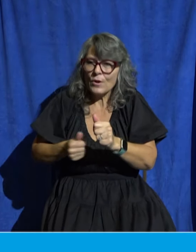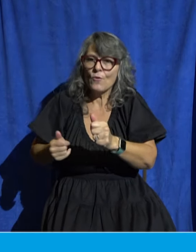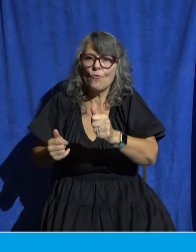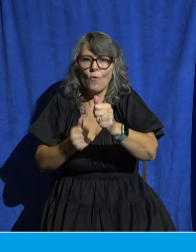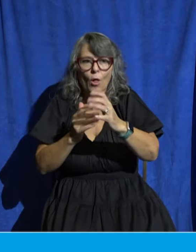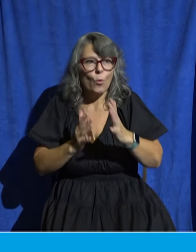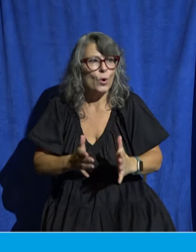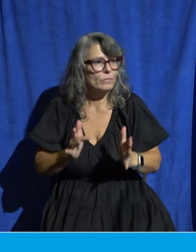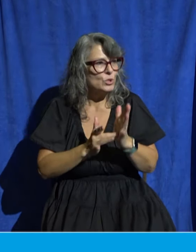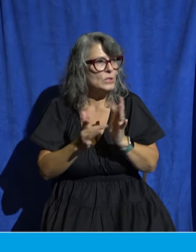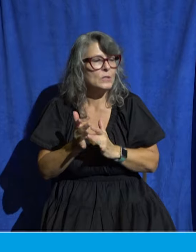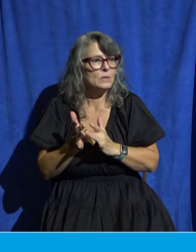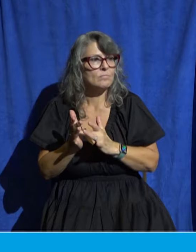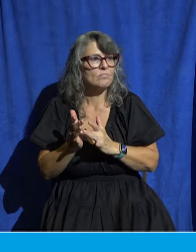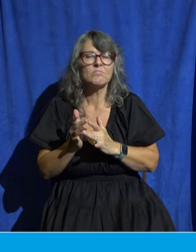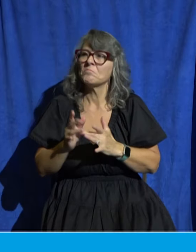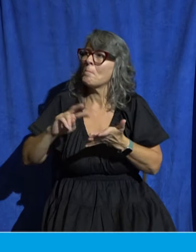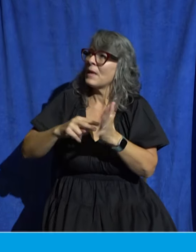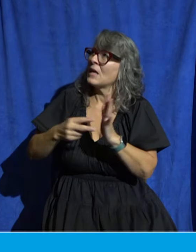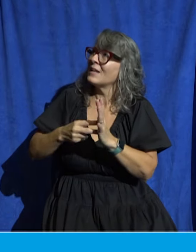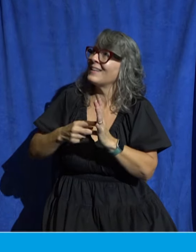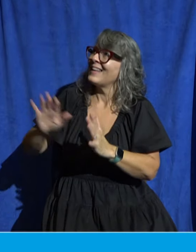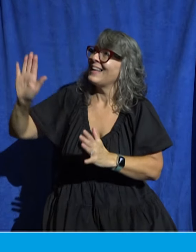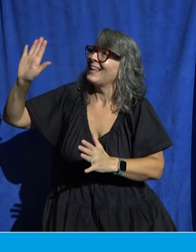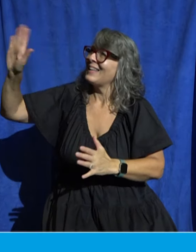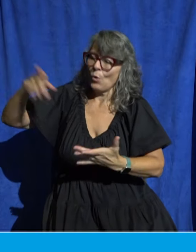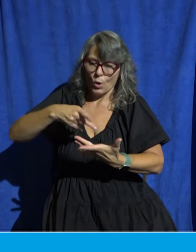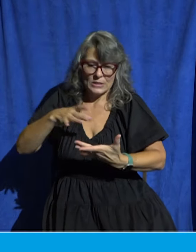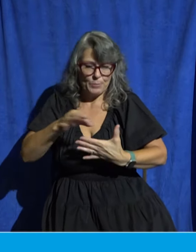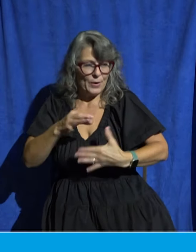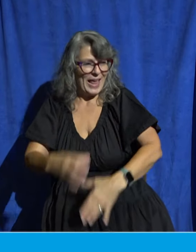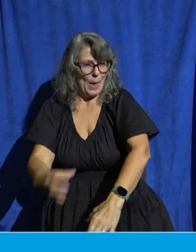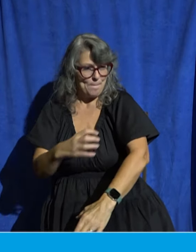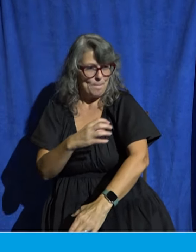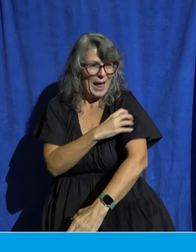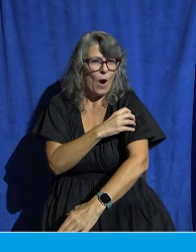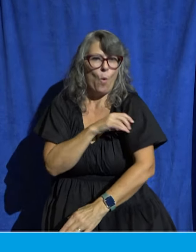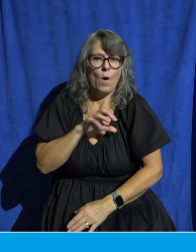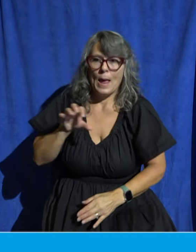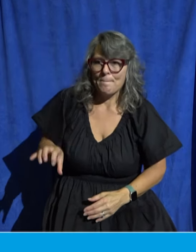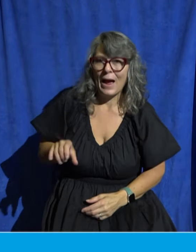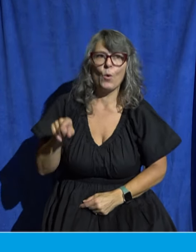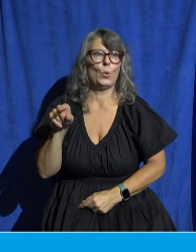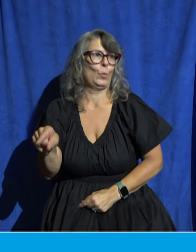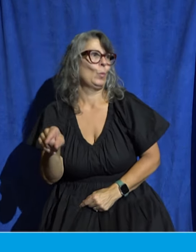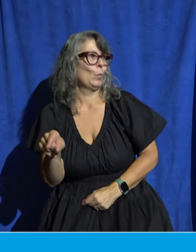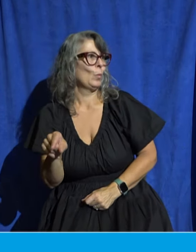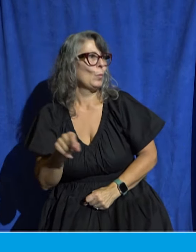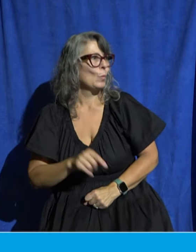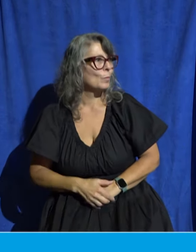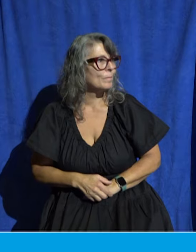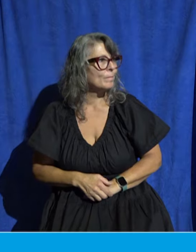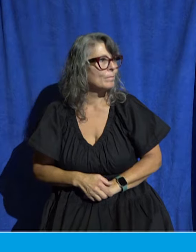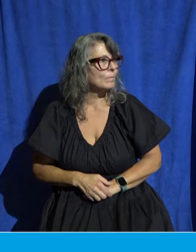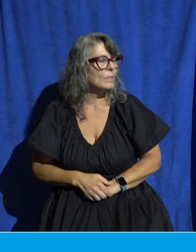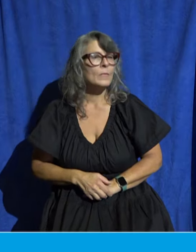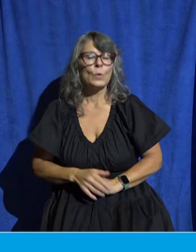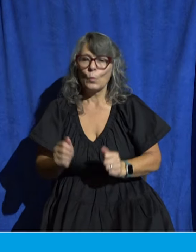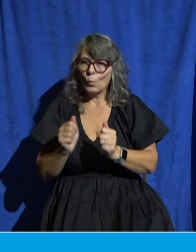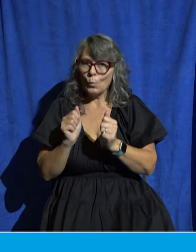gifting. We saw this in verse 6 of our passage. He says, having gifts that differ according to the grace given